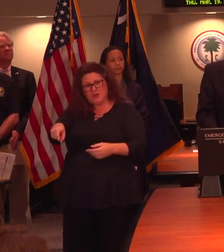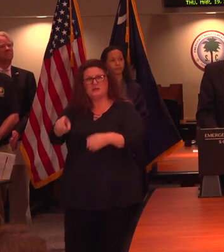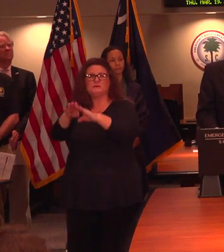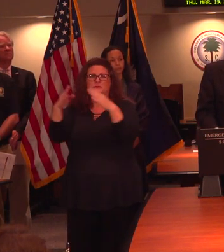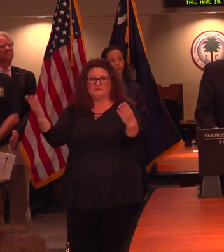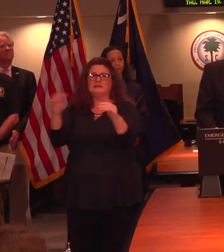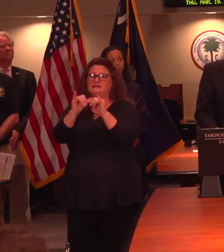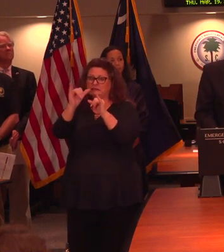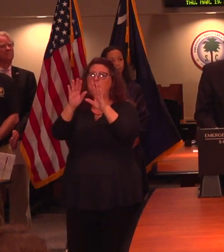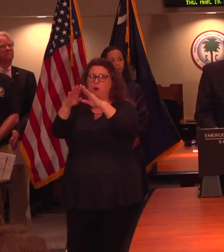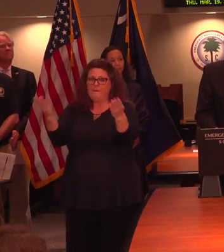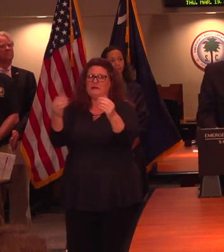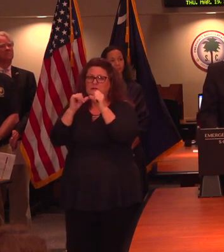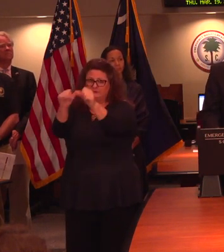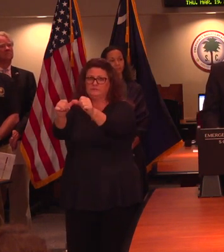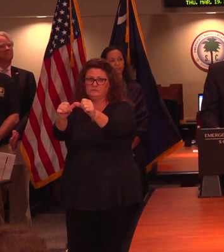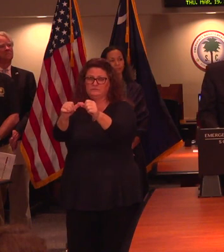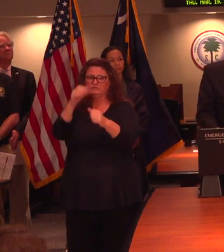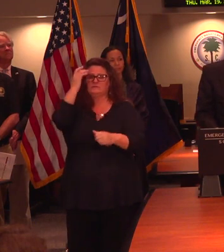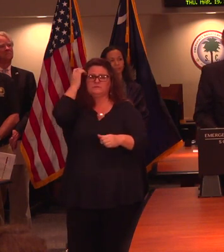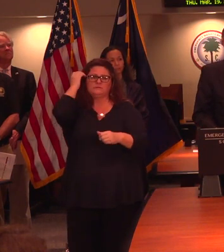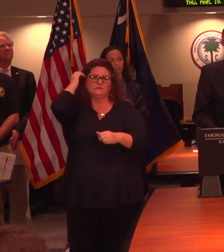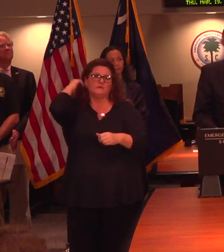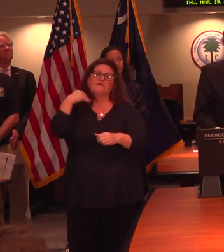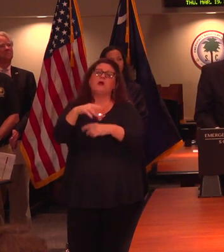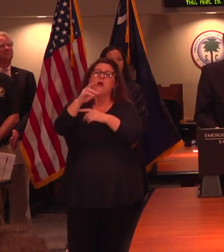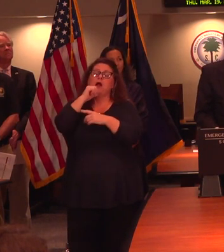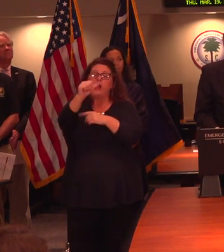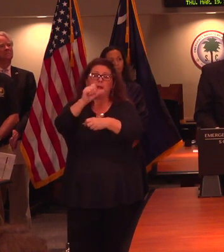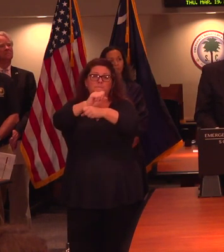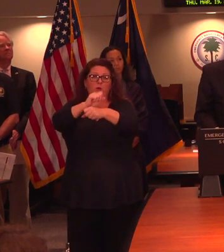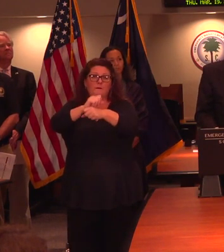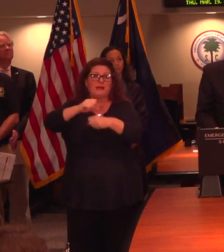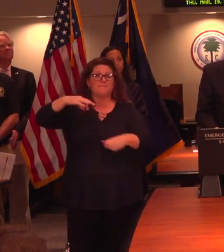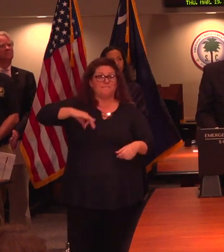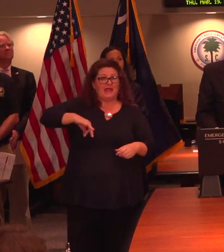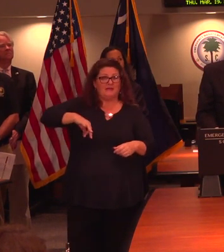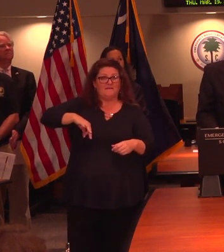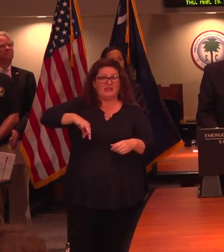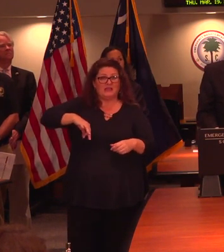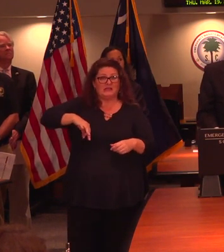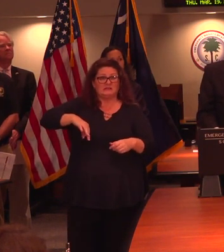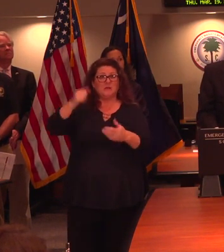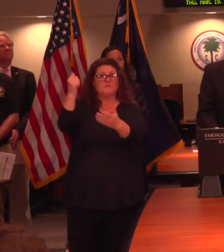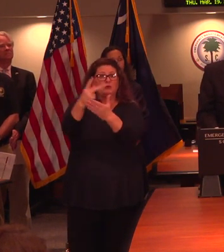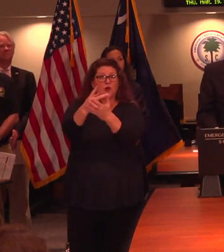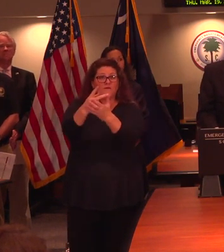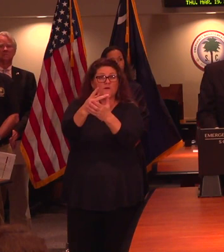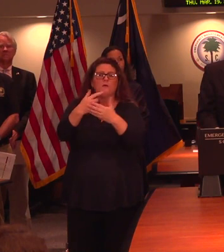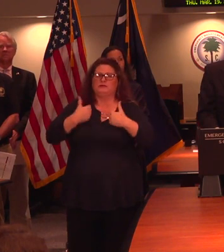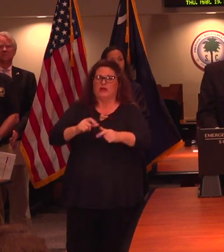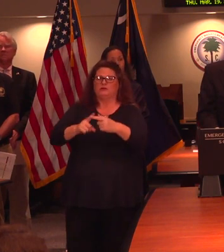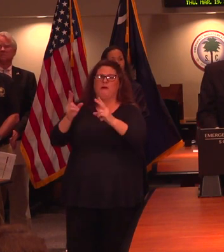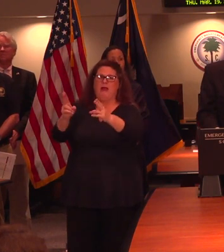The approval period for unemployment benefits has been expedited. We're trying to speed